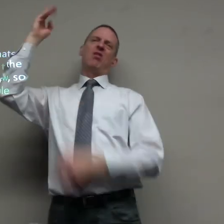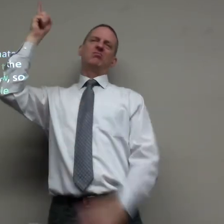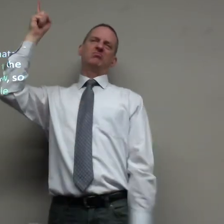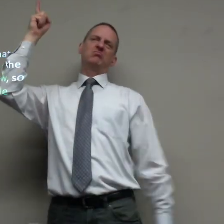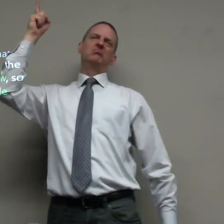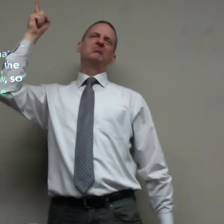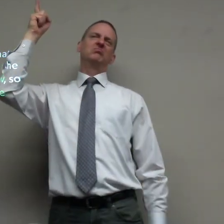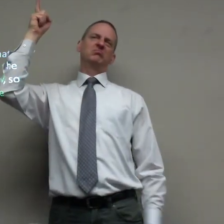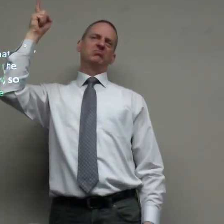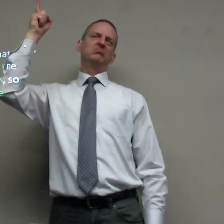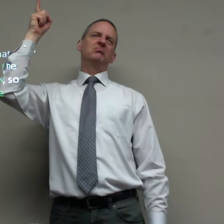is brought to God